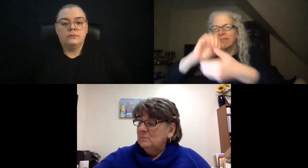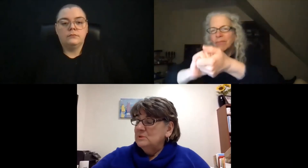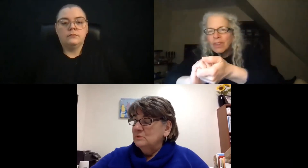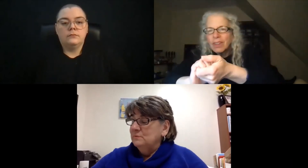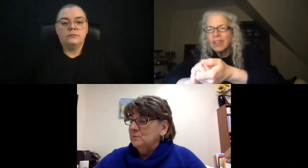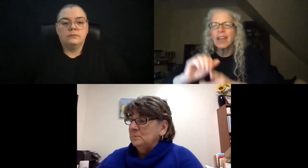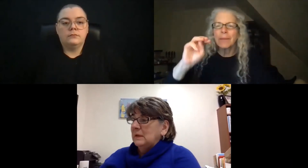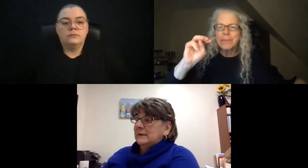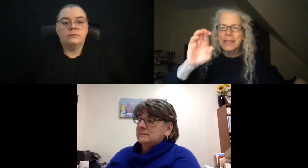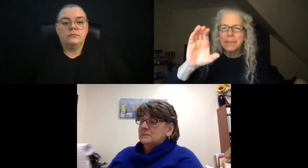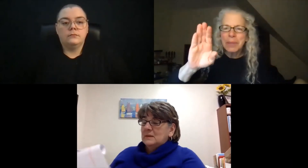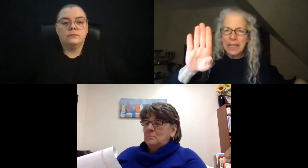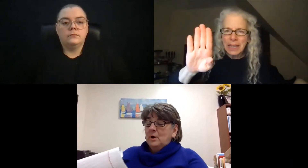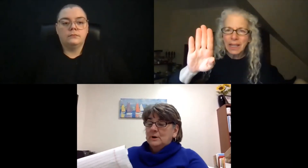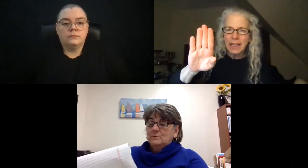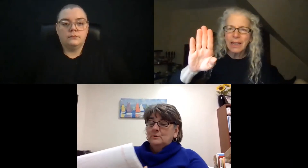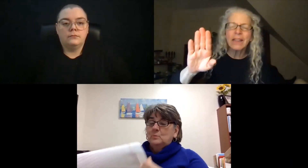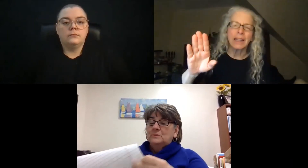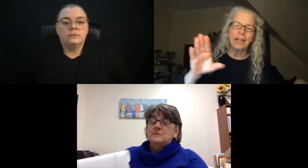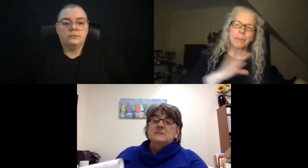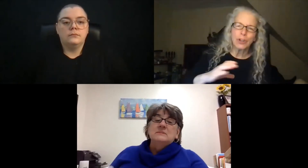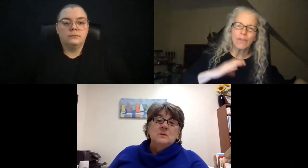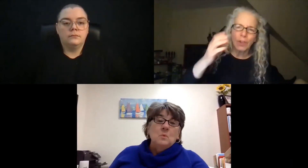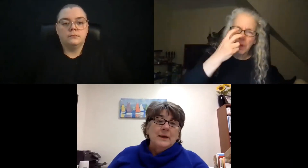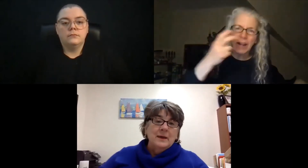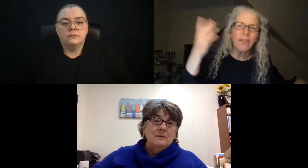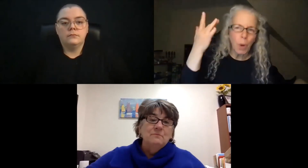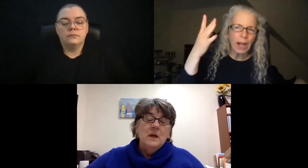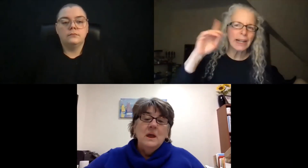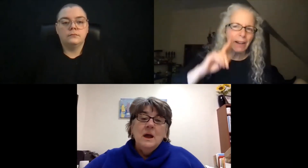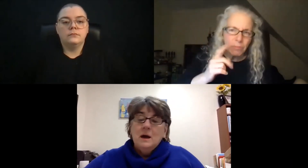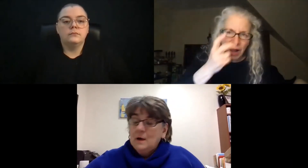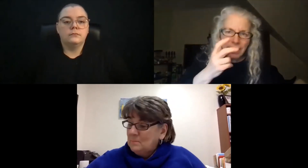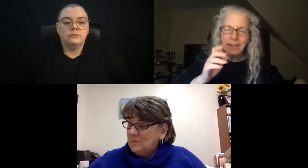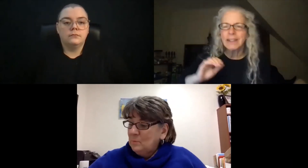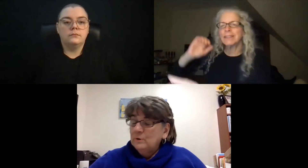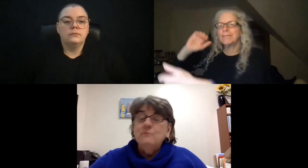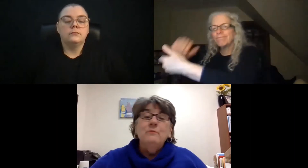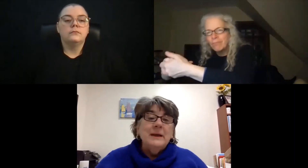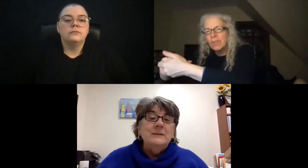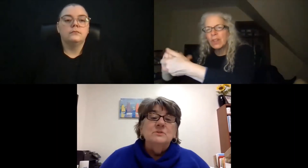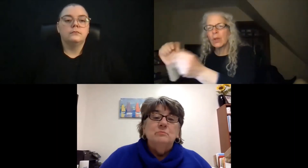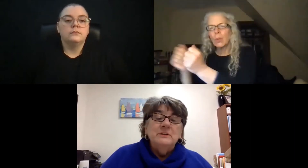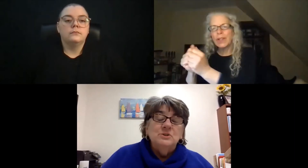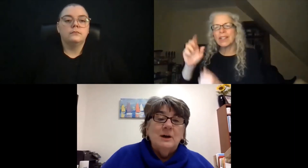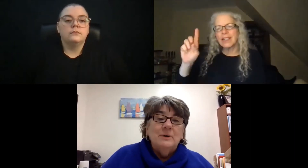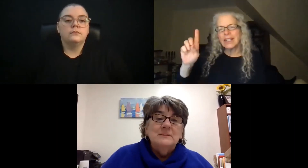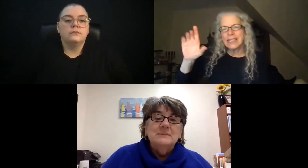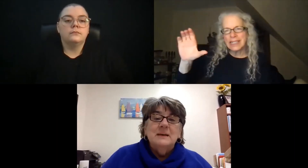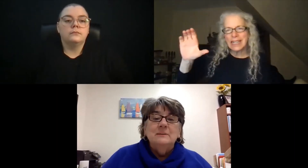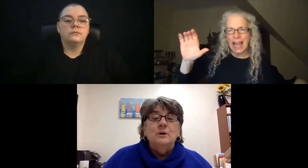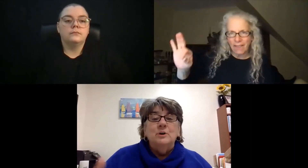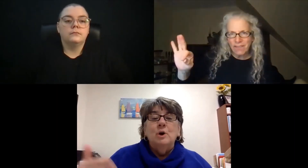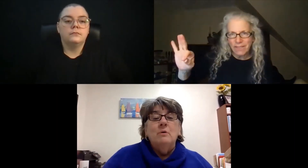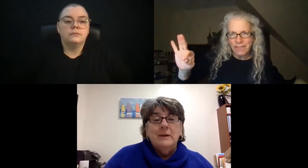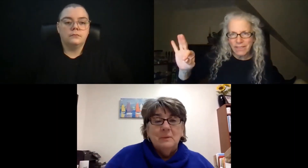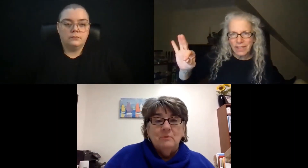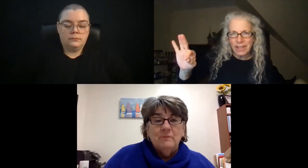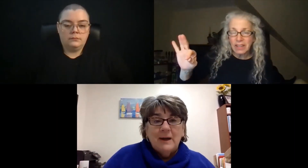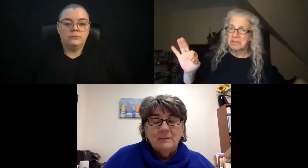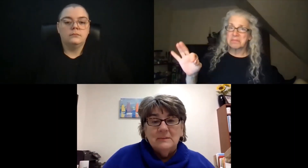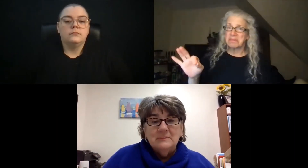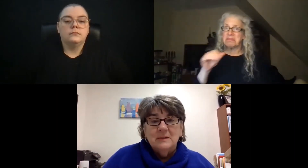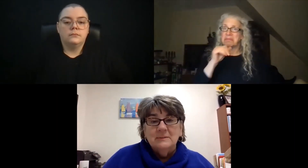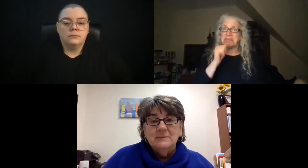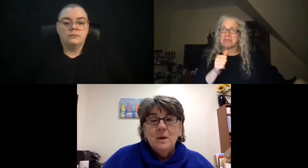the Commission for the Blind. They partnered with DCYF. They weren't afraid to reach out and say, look, you're already